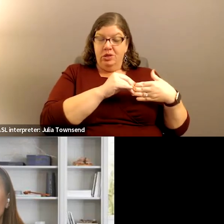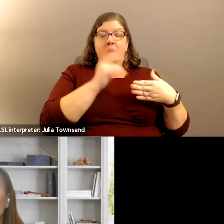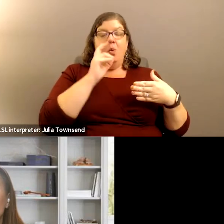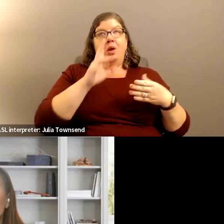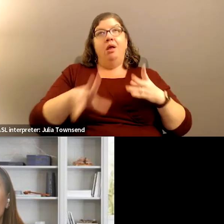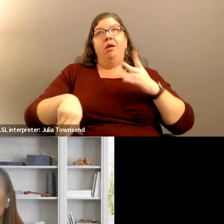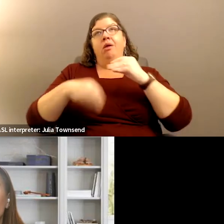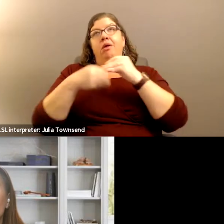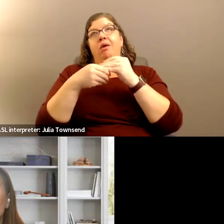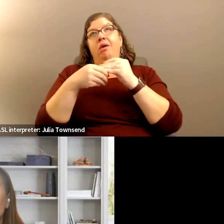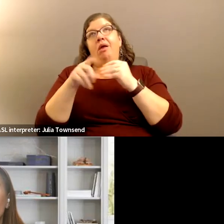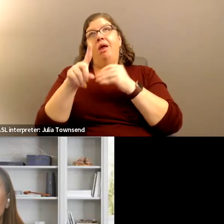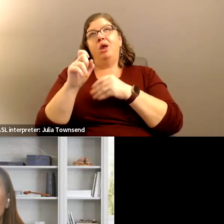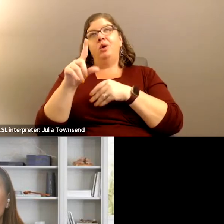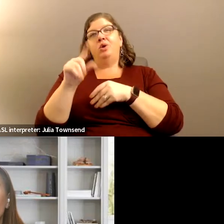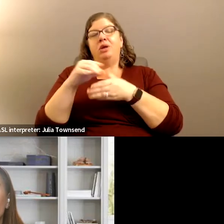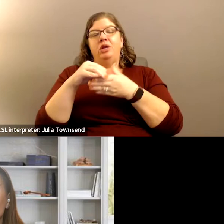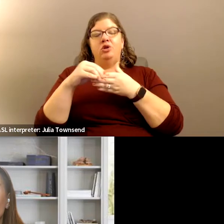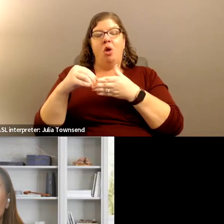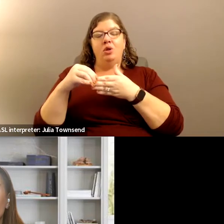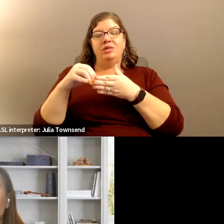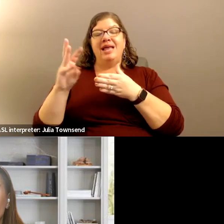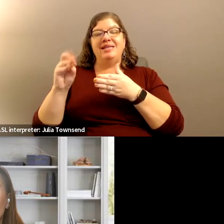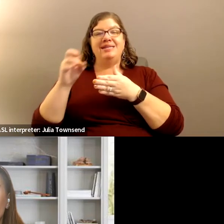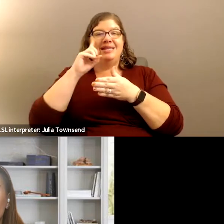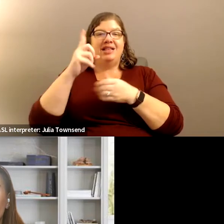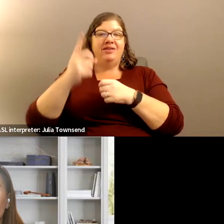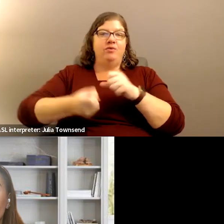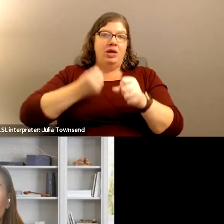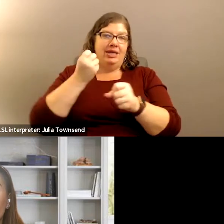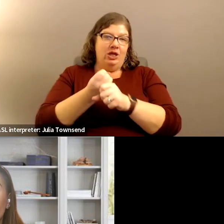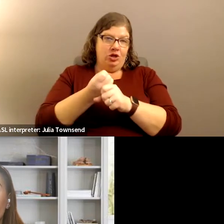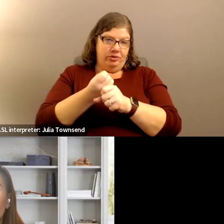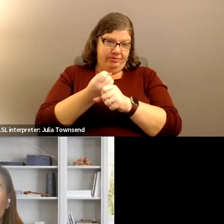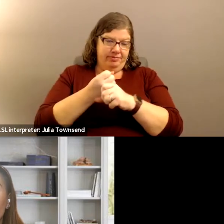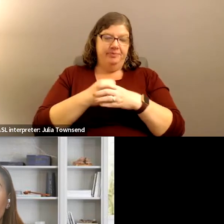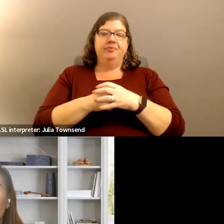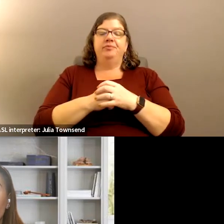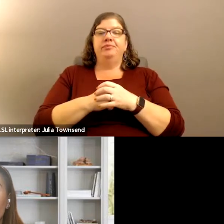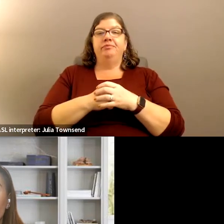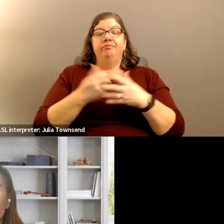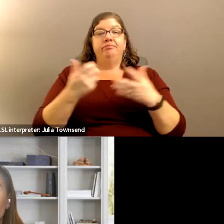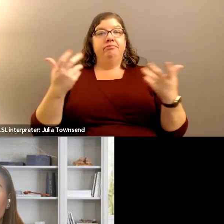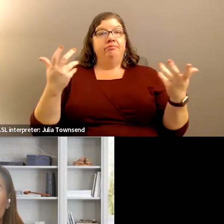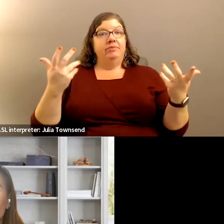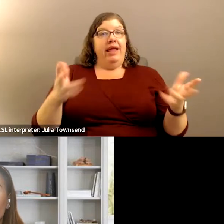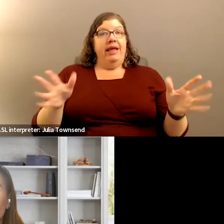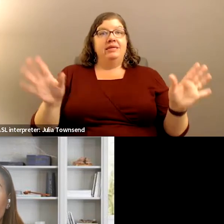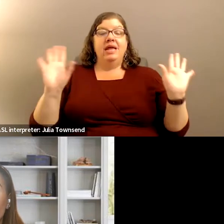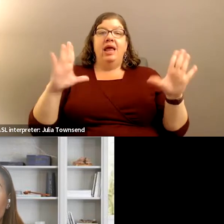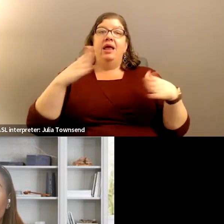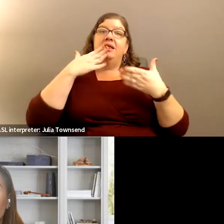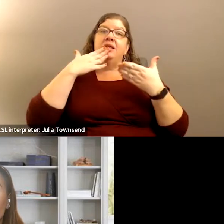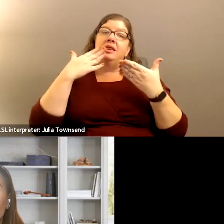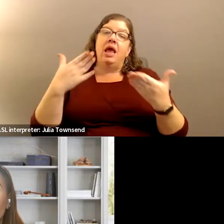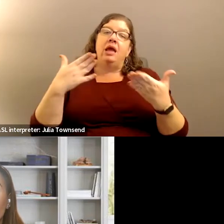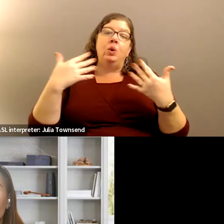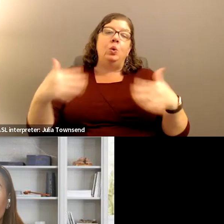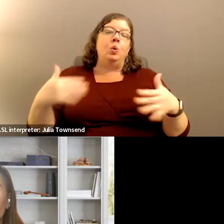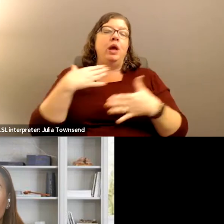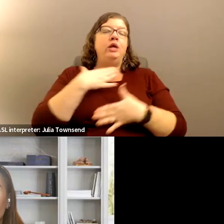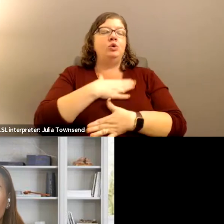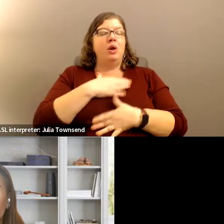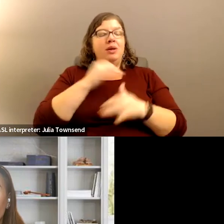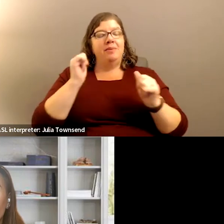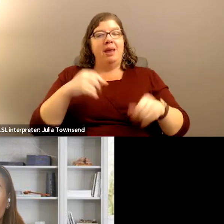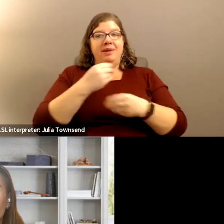see an additional $120.60 for the year. So, that's it. But, thank you. And I really enjoyed being able